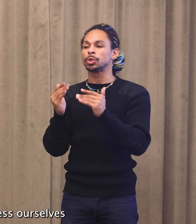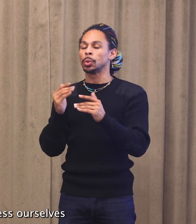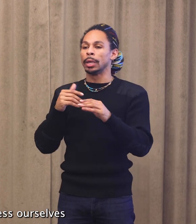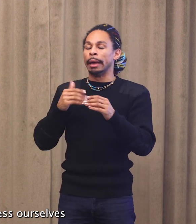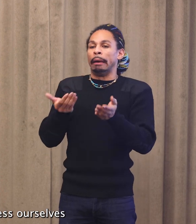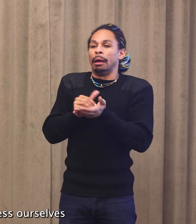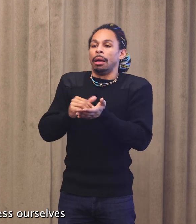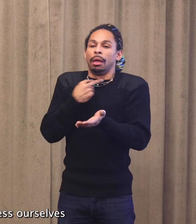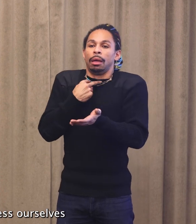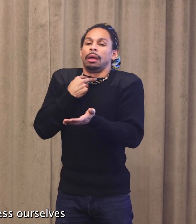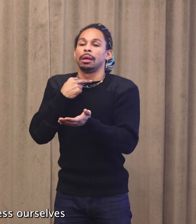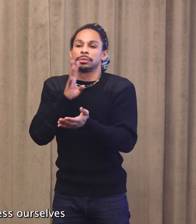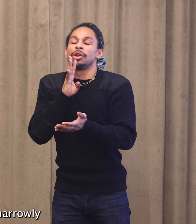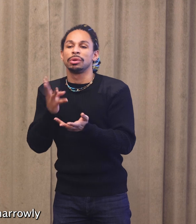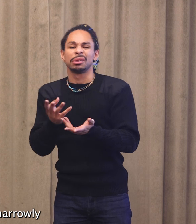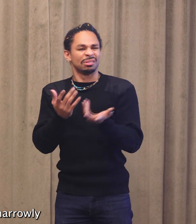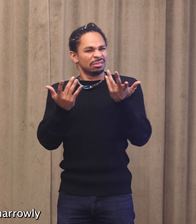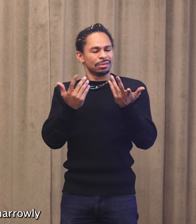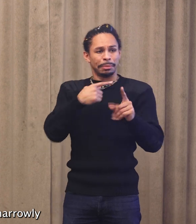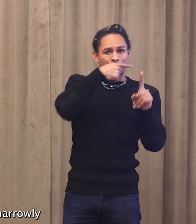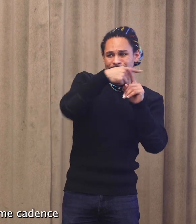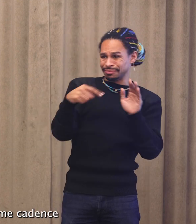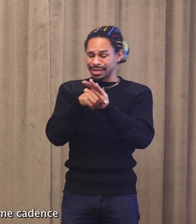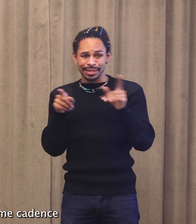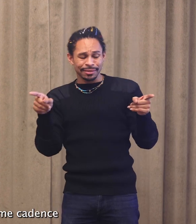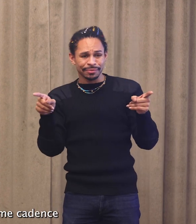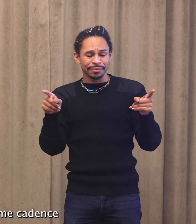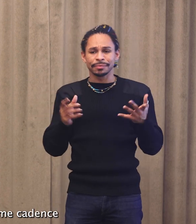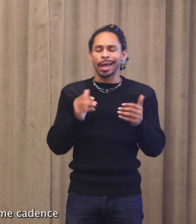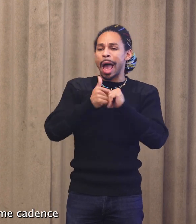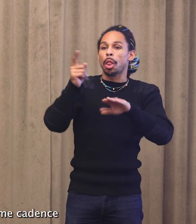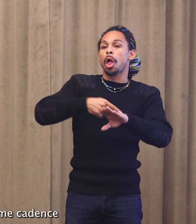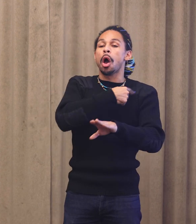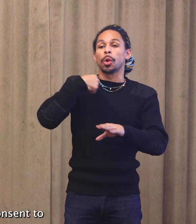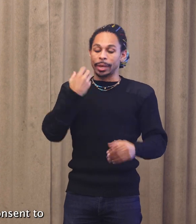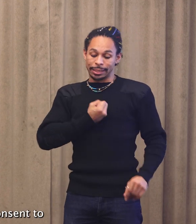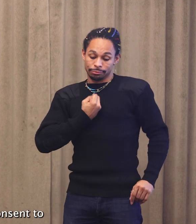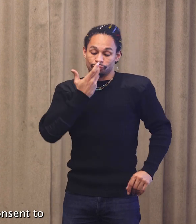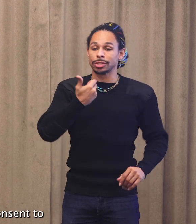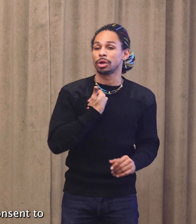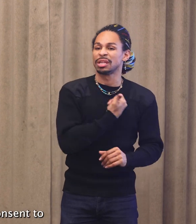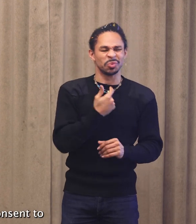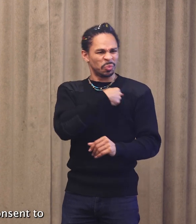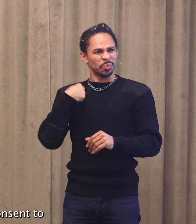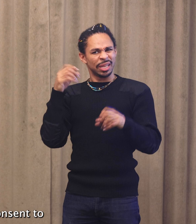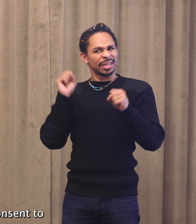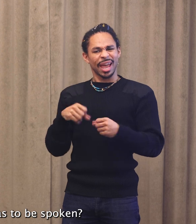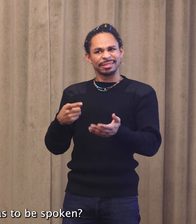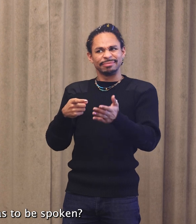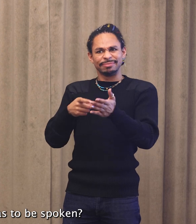we take to express ourselves should be narrowly confined to some cadence we didn't consent to?